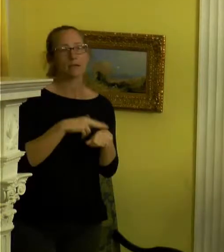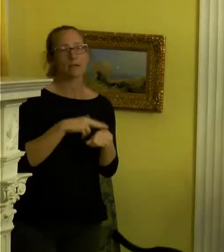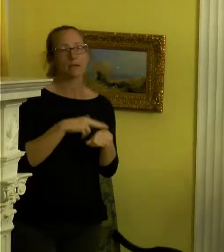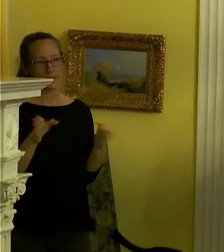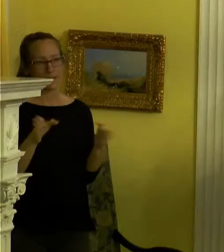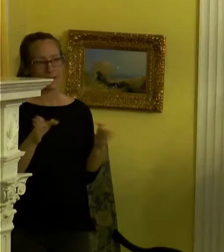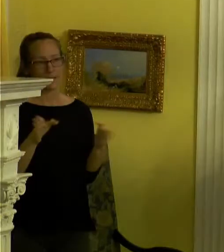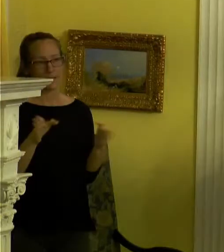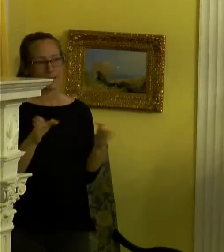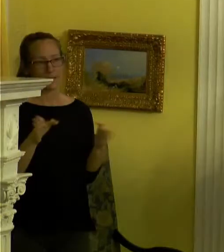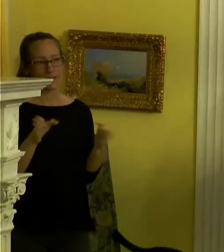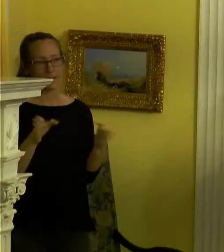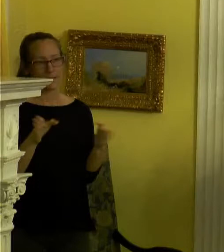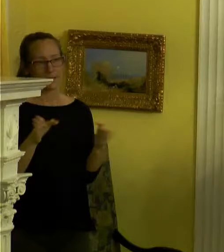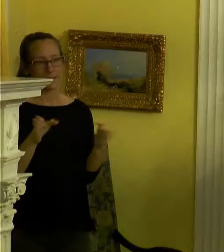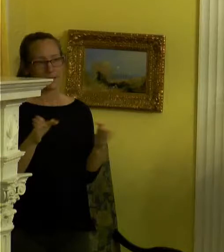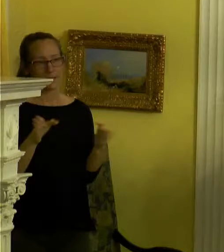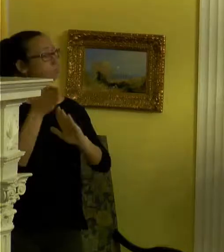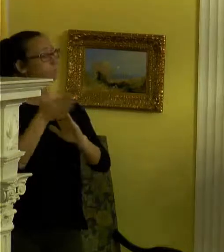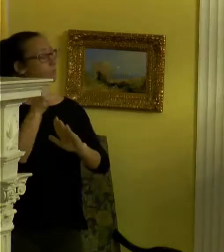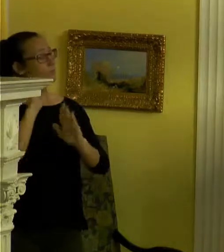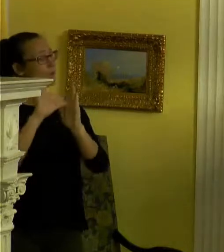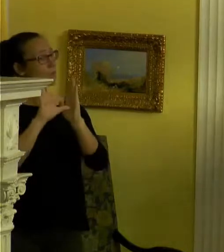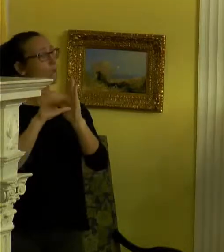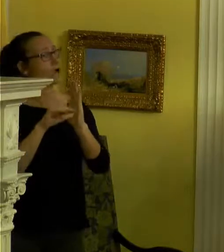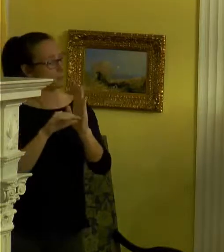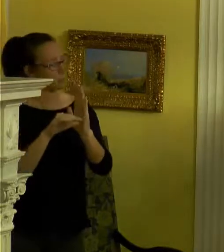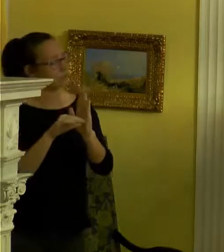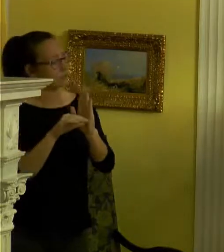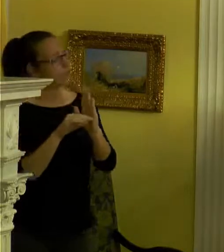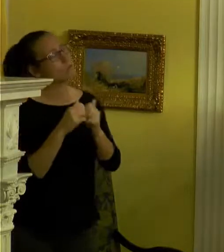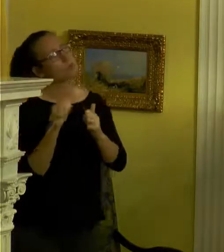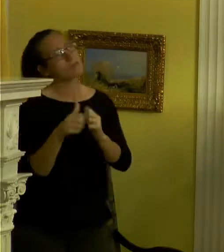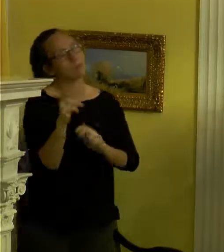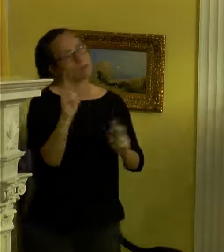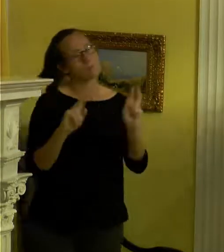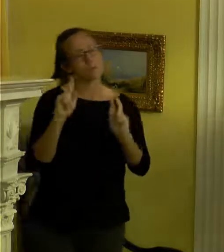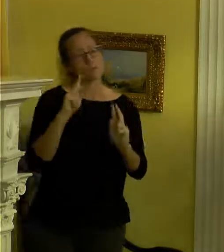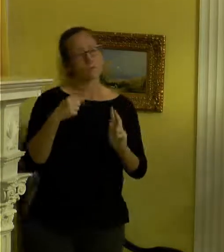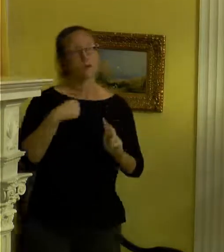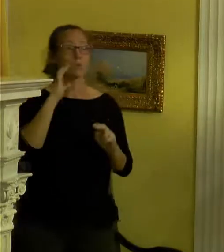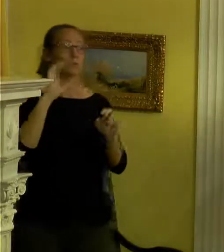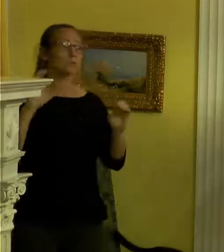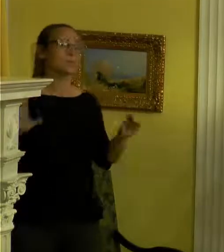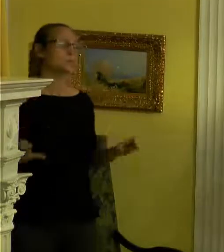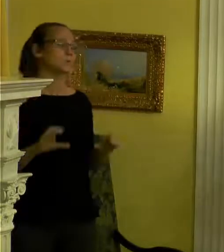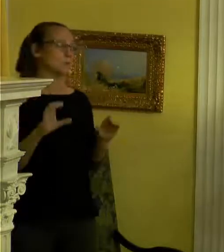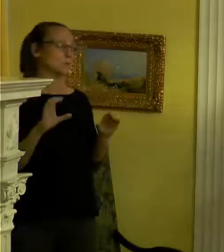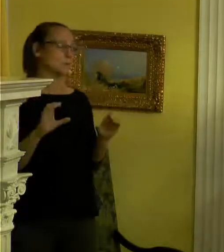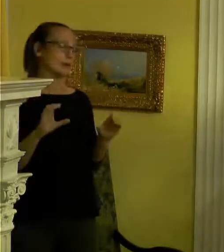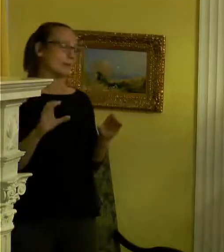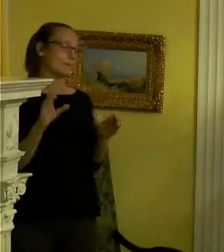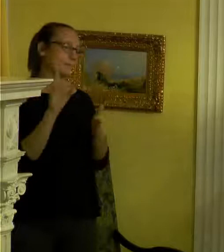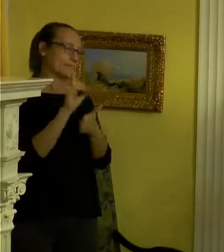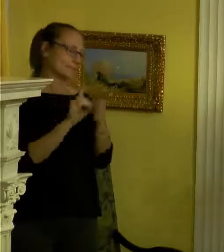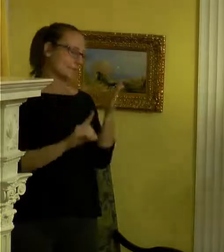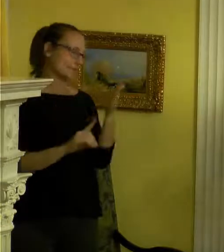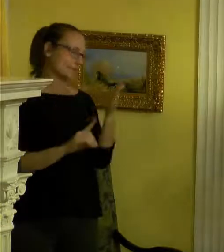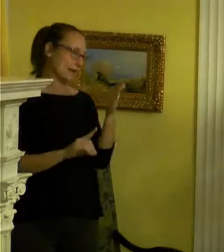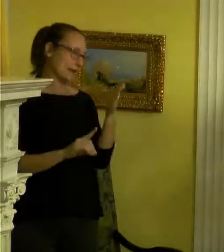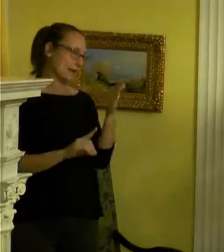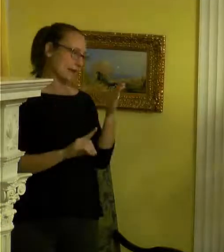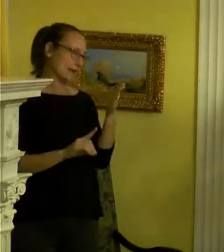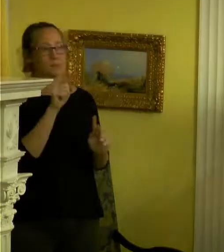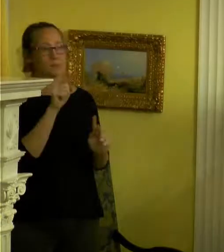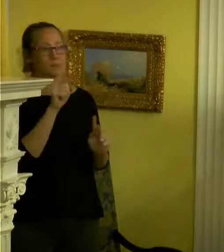And I ran that business for some time with other people. So I would do the design and other